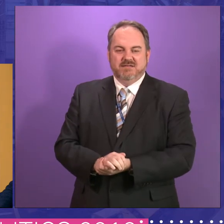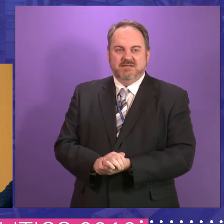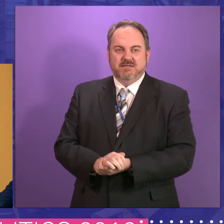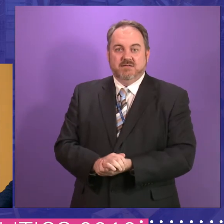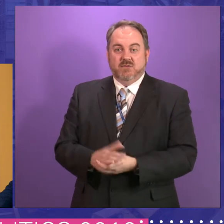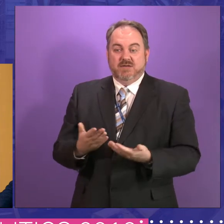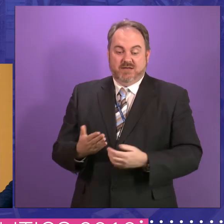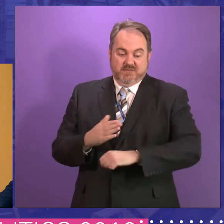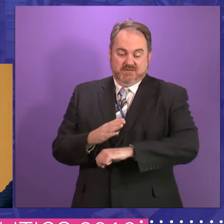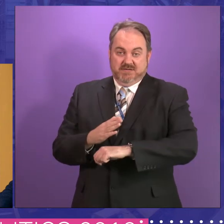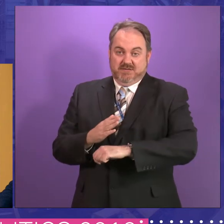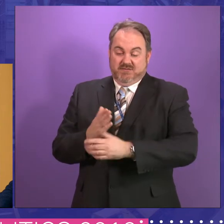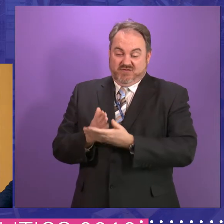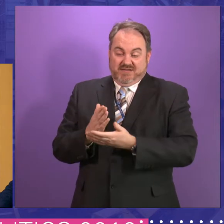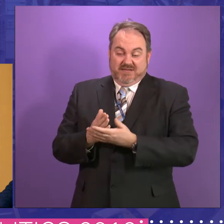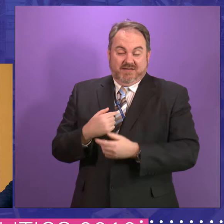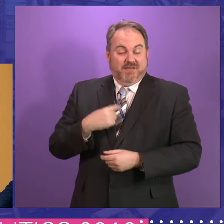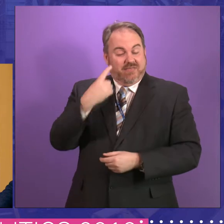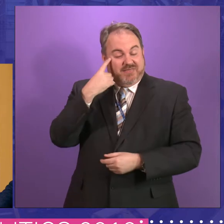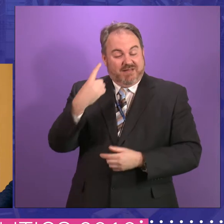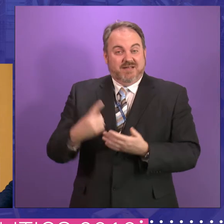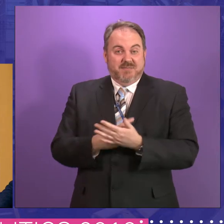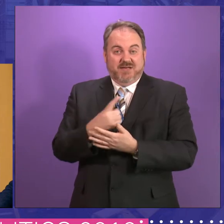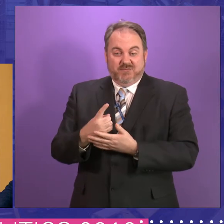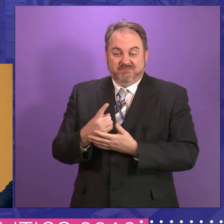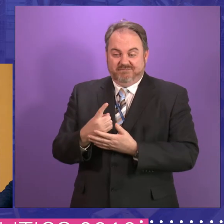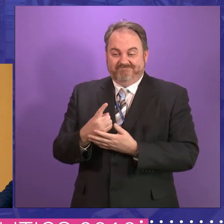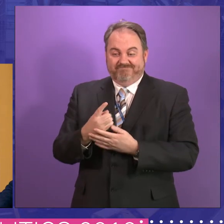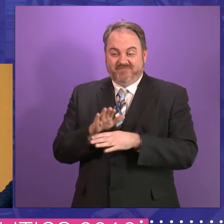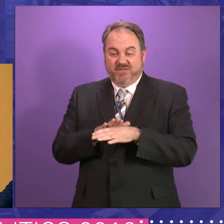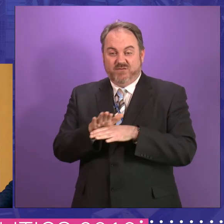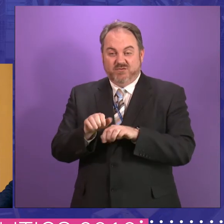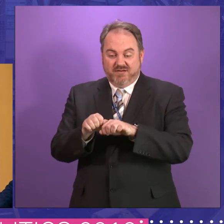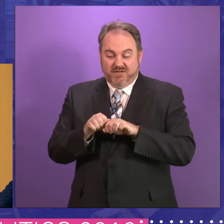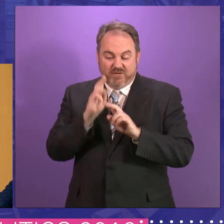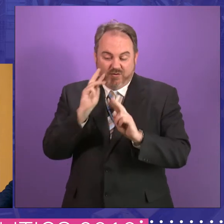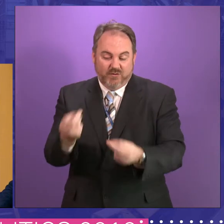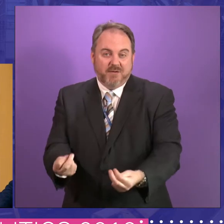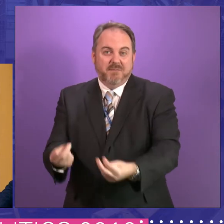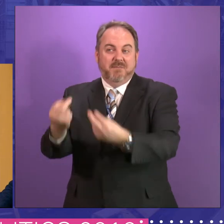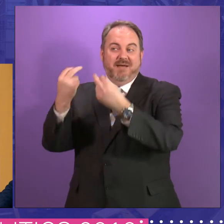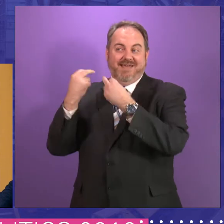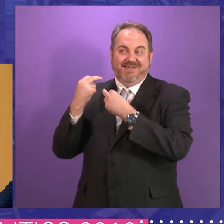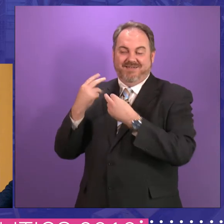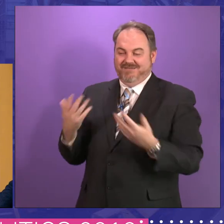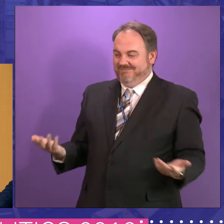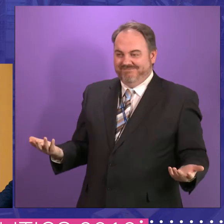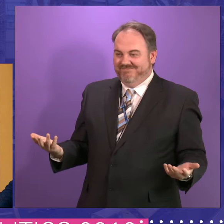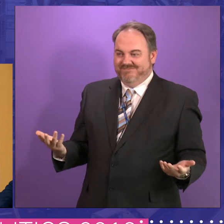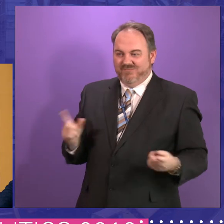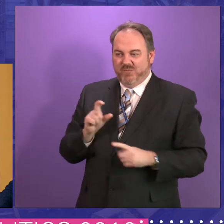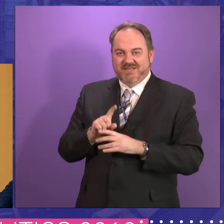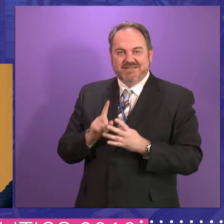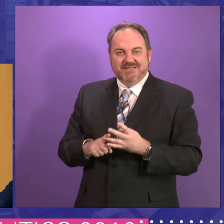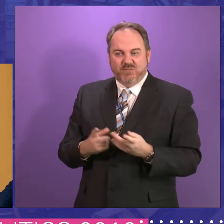time is going to, I think, ensure that one way or the other, something happens, one